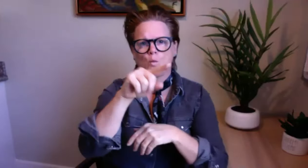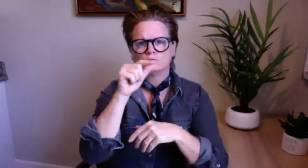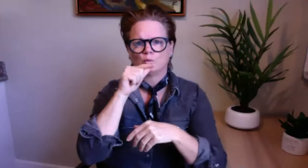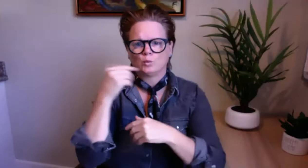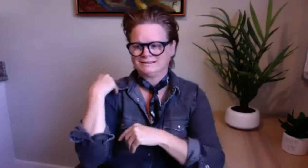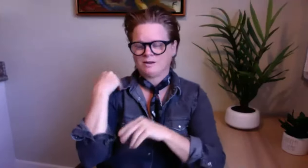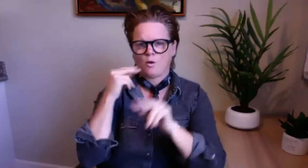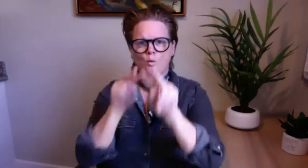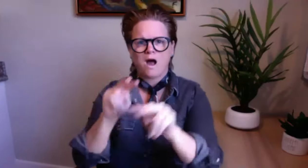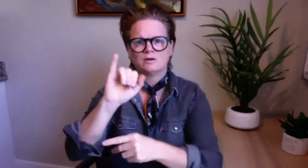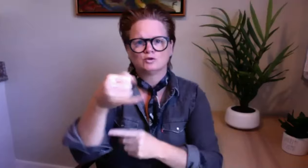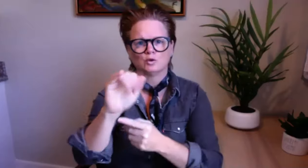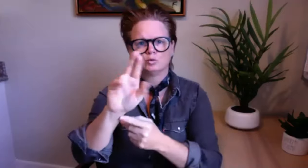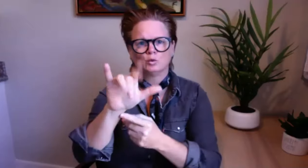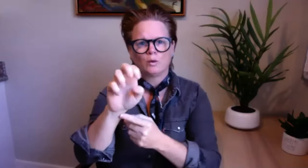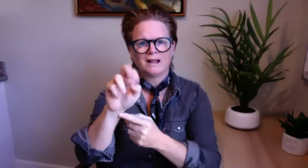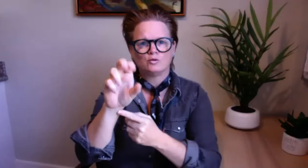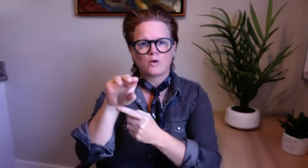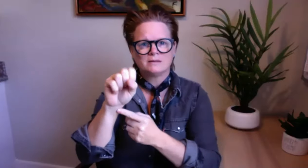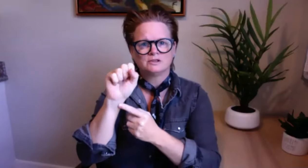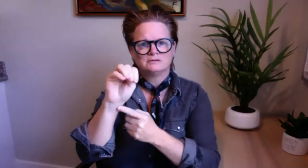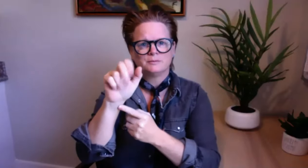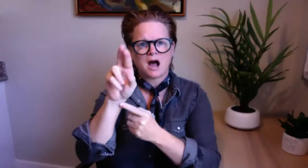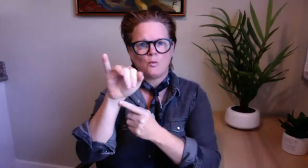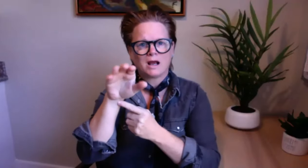have is is ours to share with the community